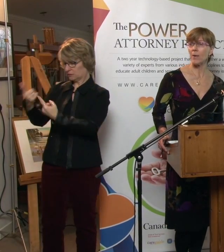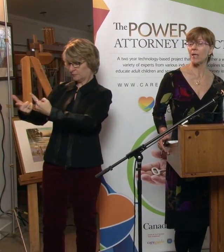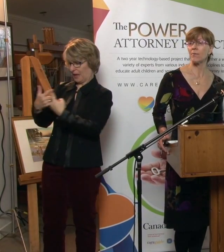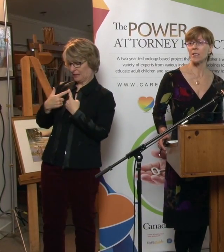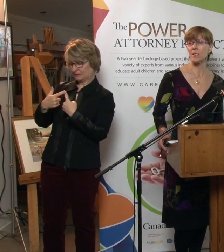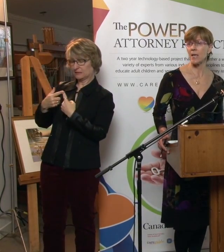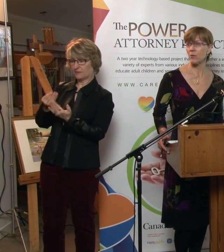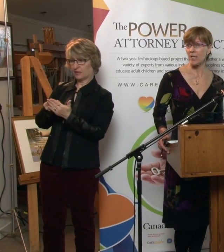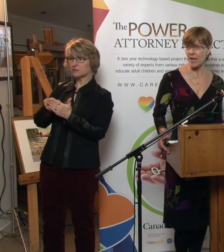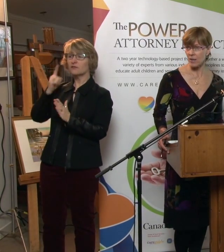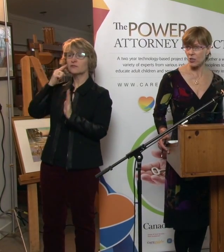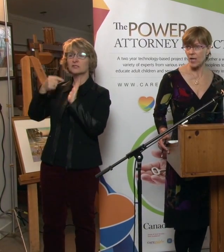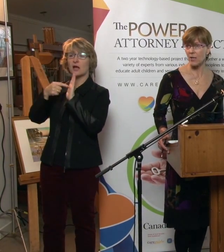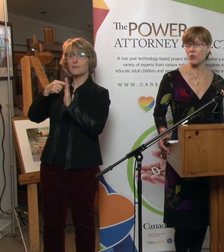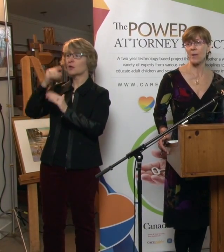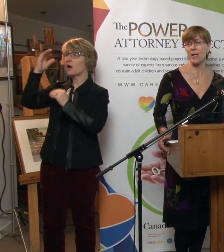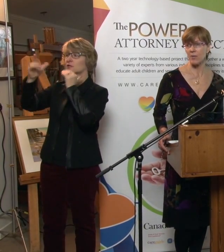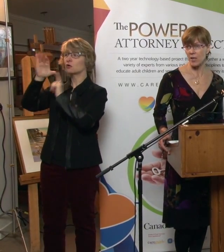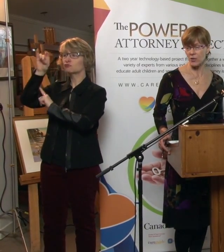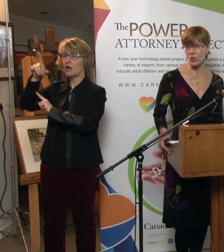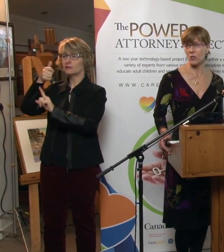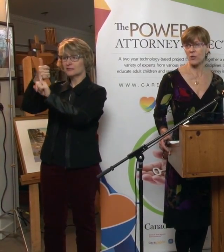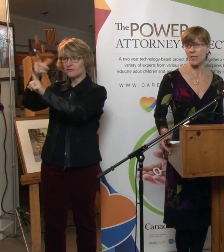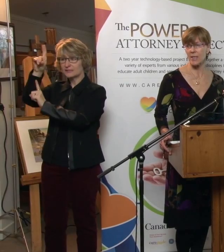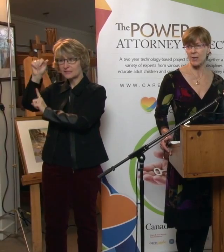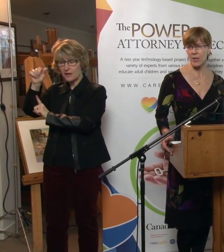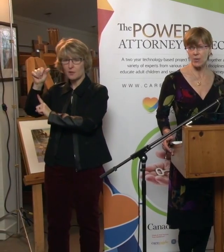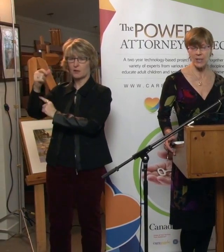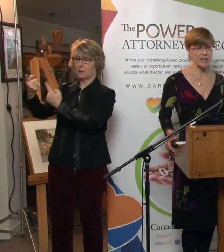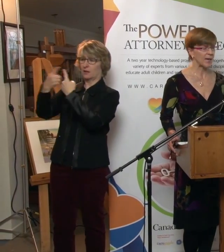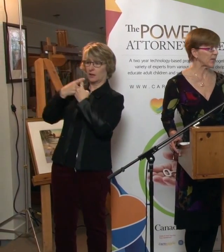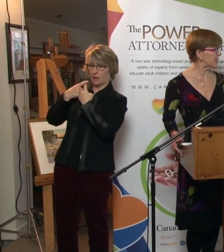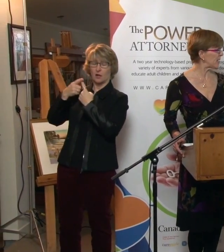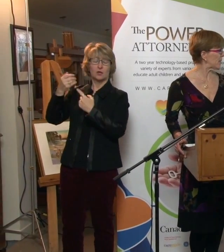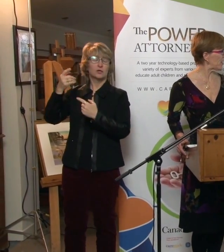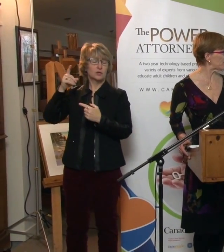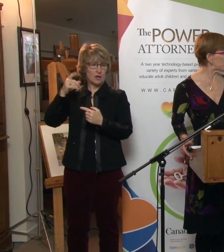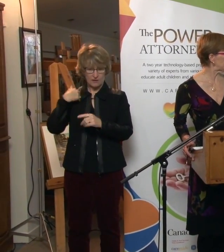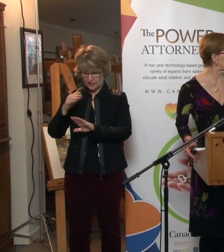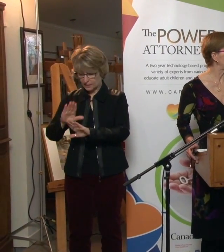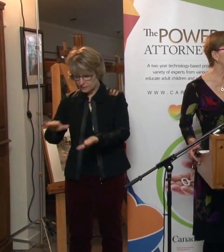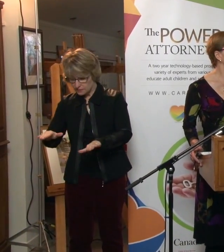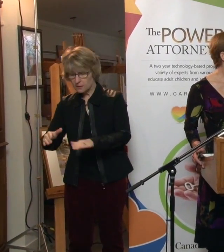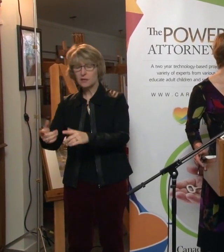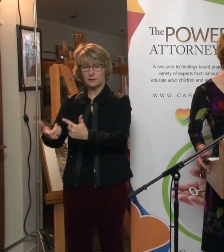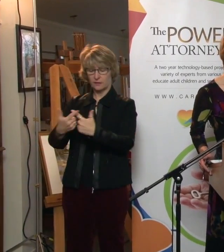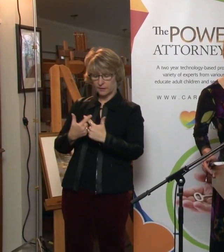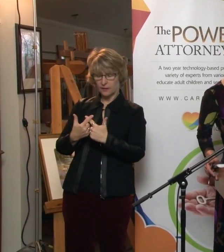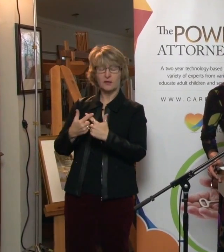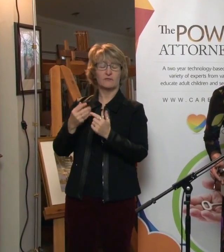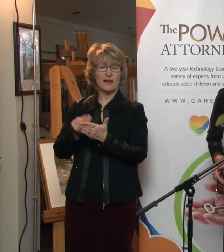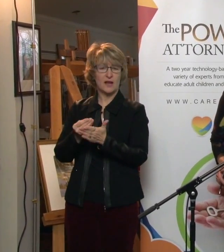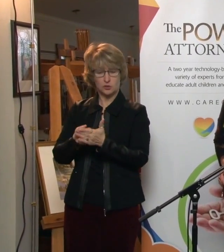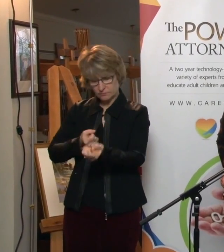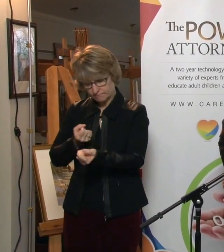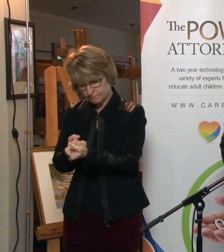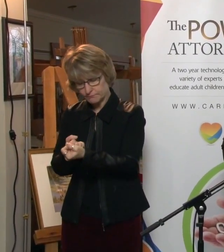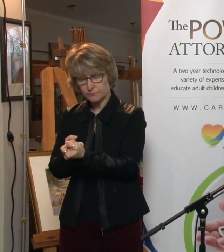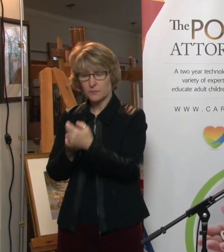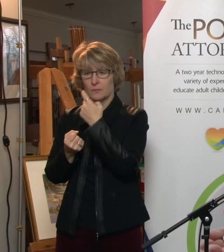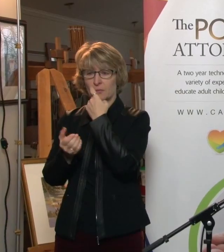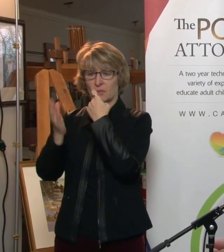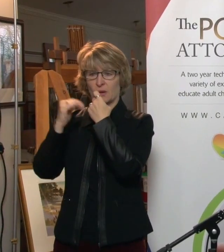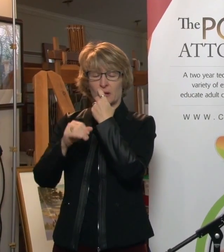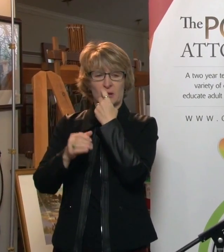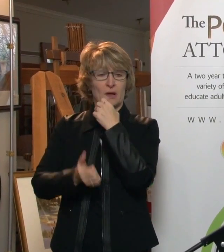again, you might have a disabled adult child. You may have younger children, et cetera. You need to have an idea about these. Most importantly, you need to